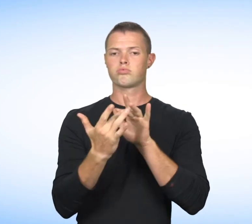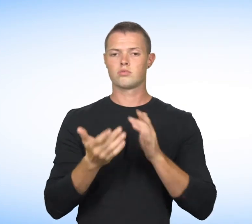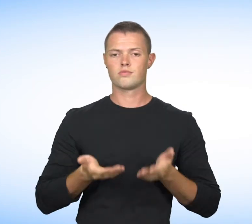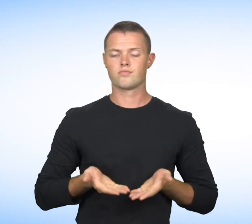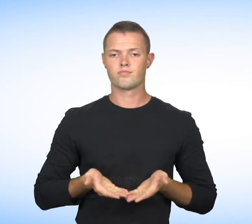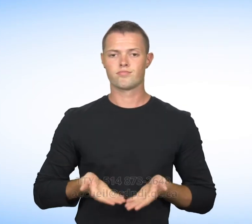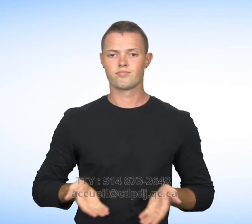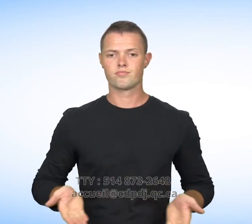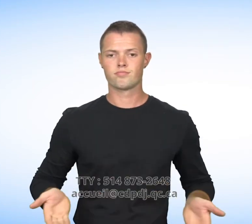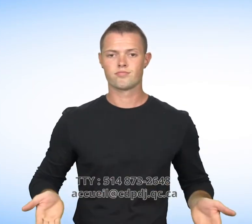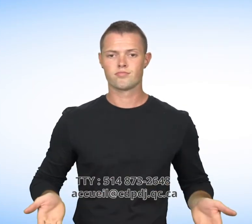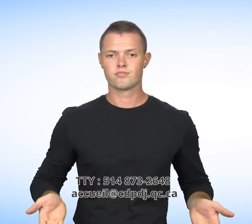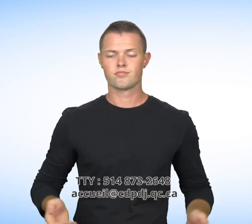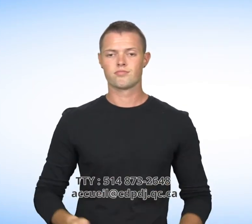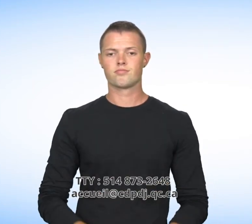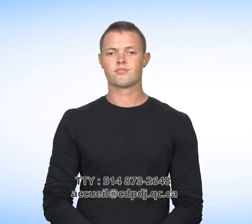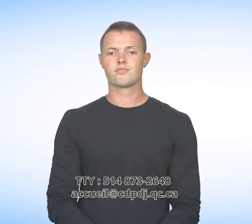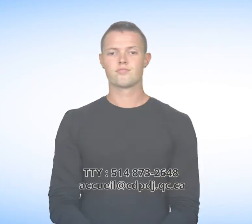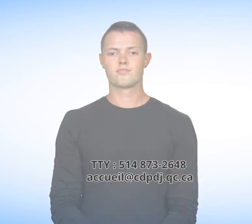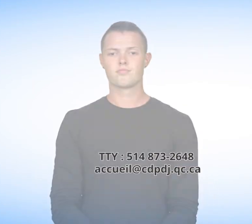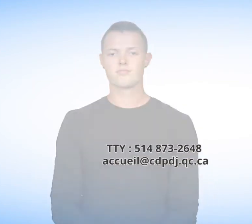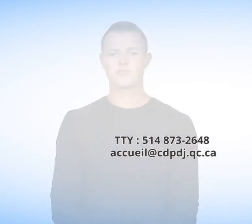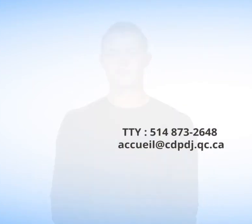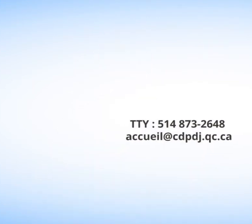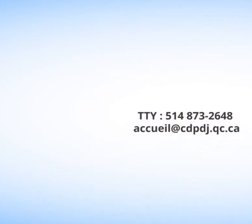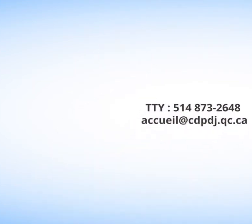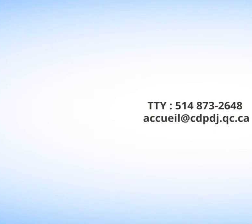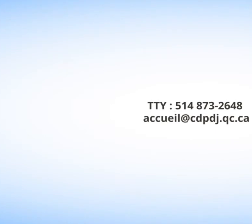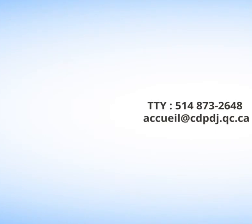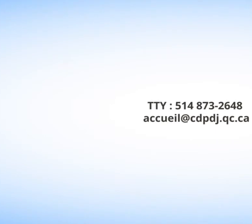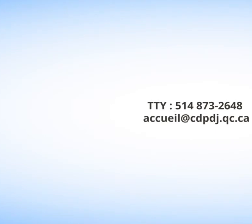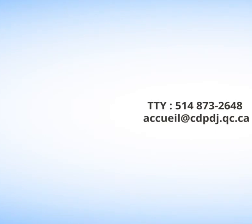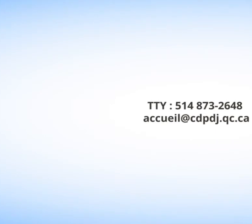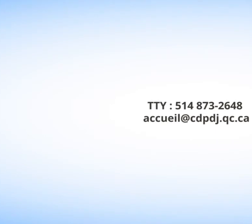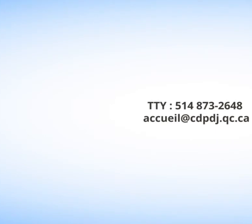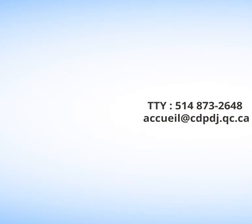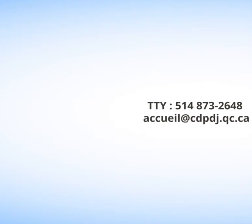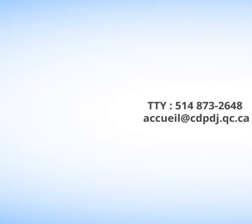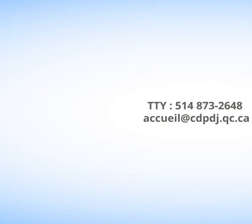us by TTY 514-873-2648 or by email at